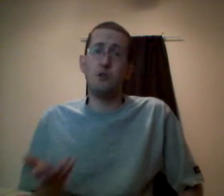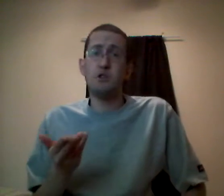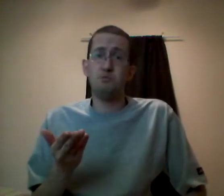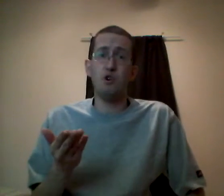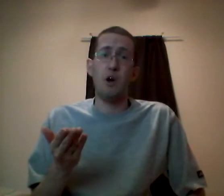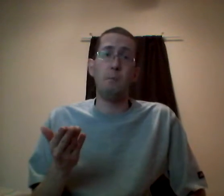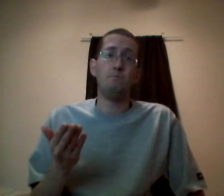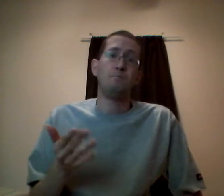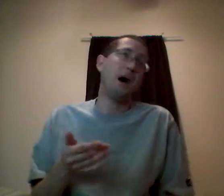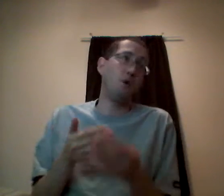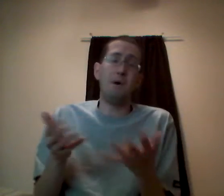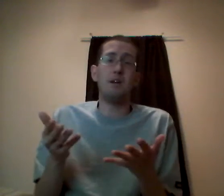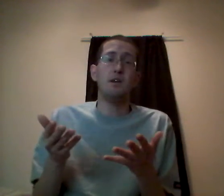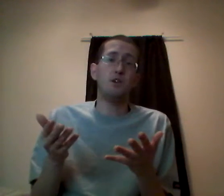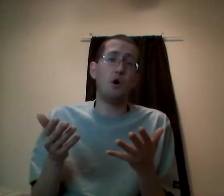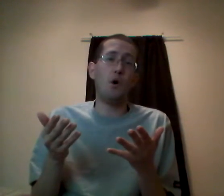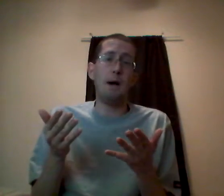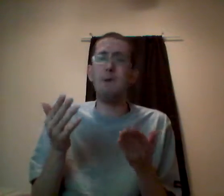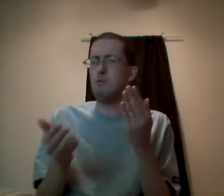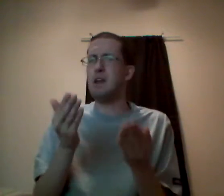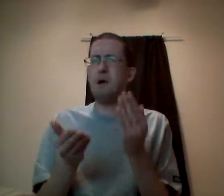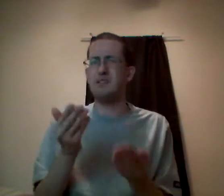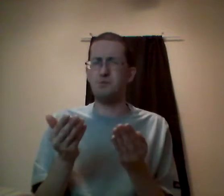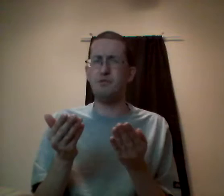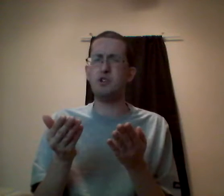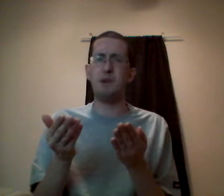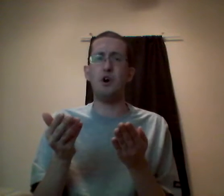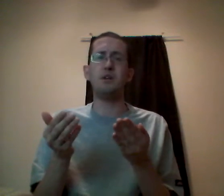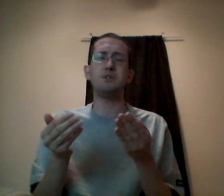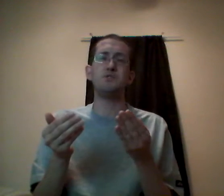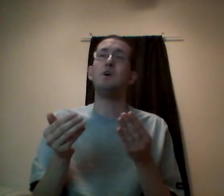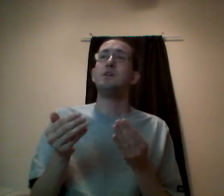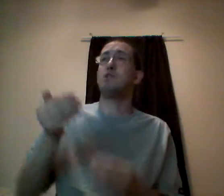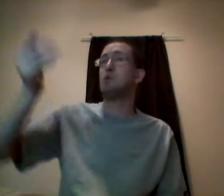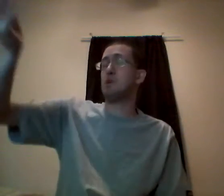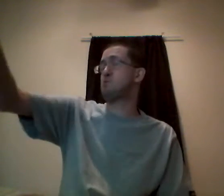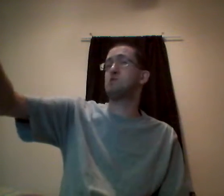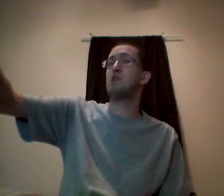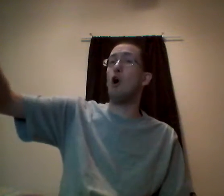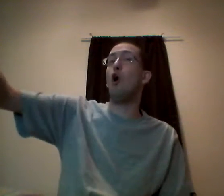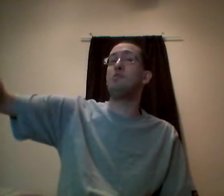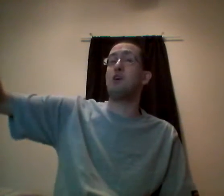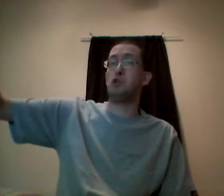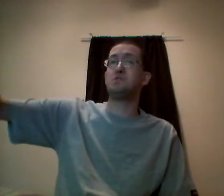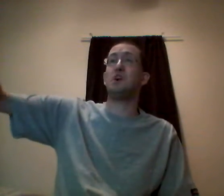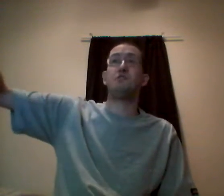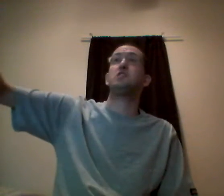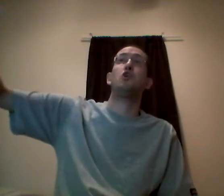Creators Program. I won't, you know, I may or may not monetize my videos. My thought is, now the ones that are explicitly on their list of here